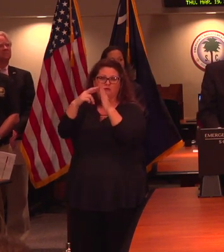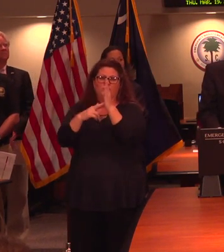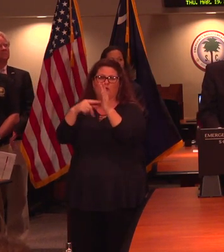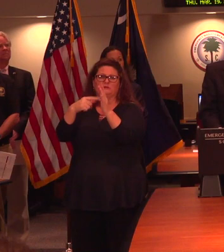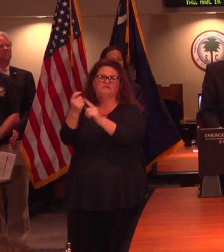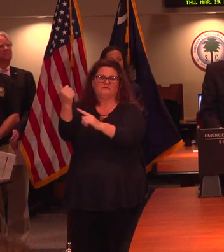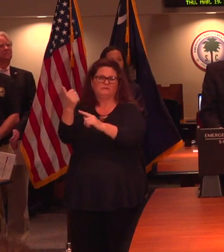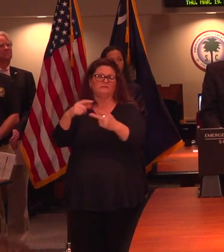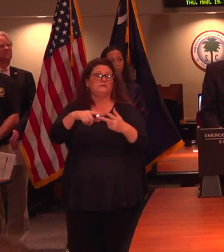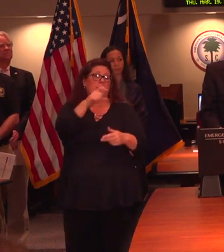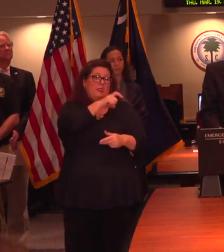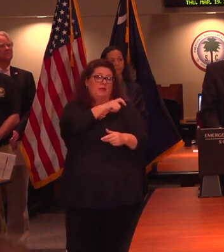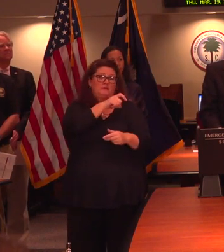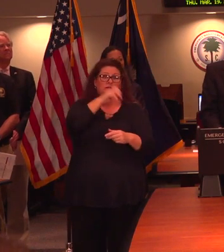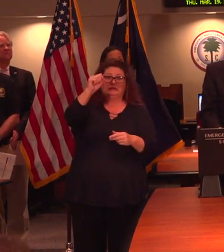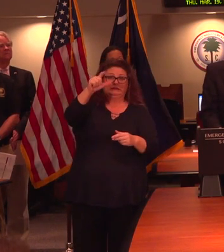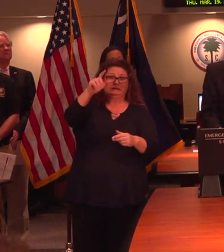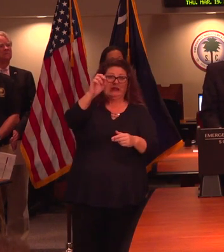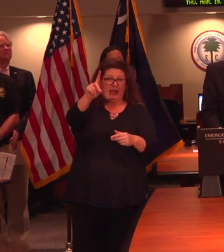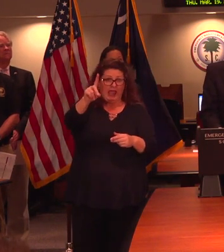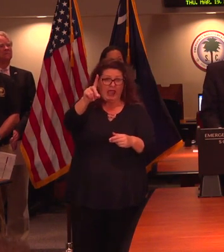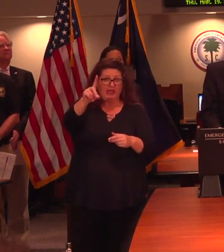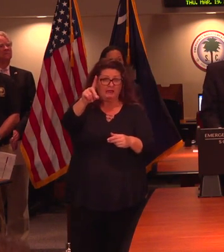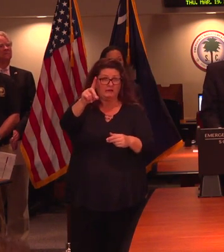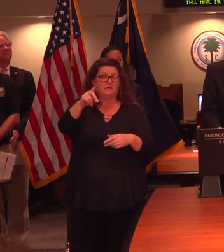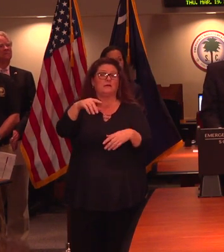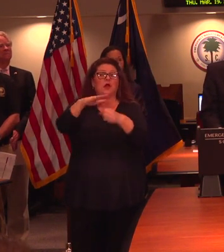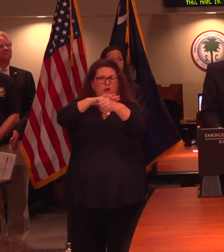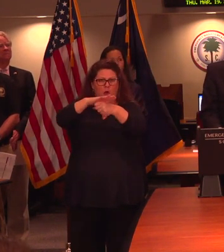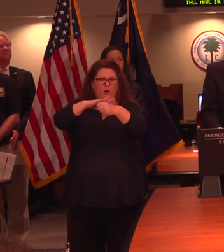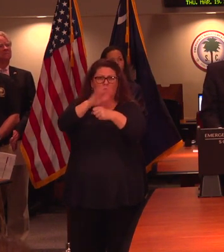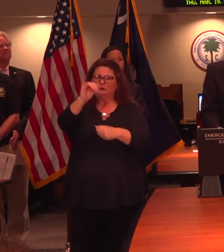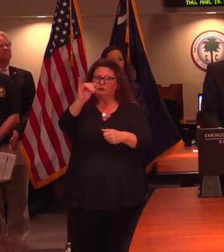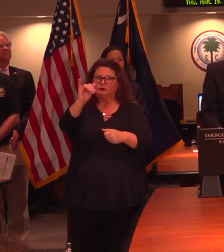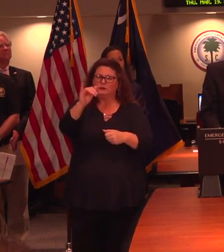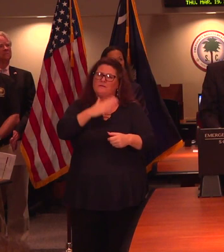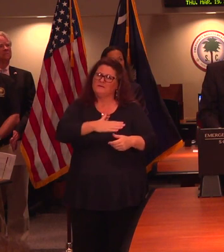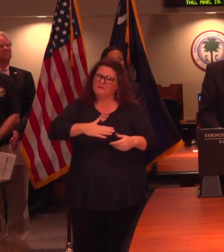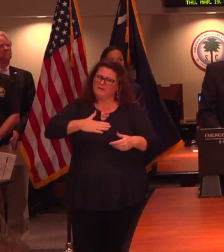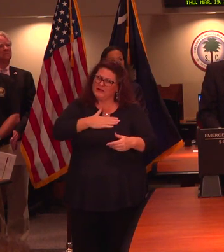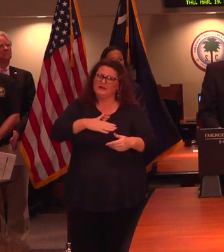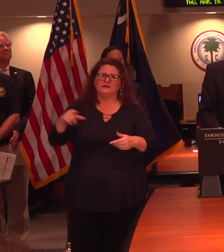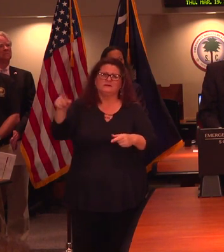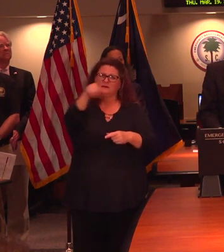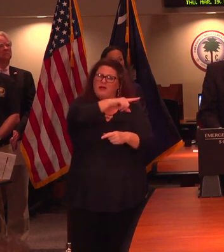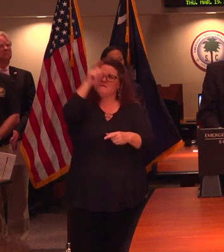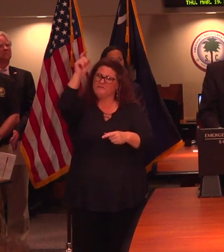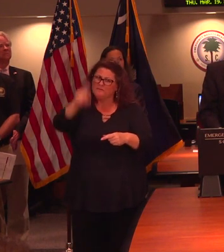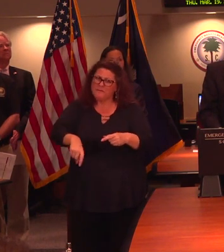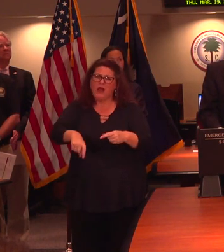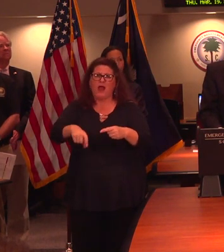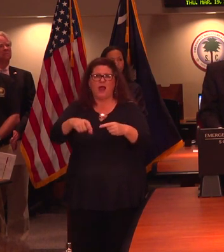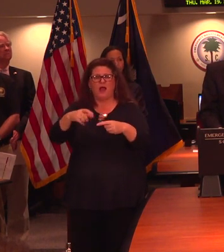sheriff's local law enforcement agencies are directed to vigorously enforce the laws, as necessary